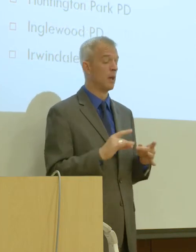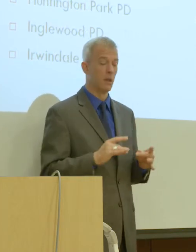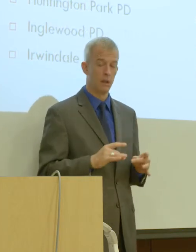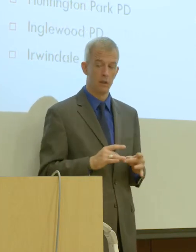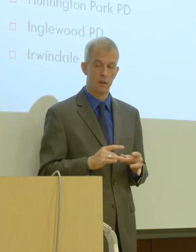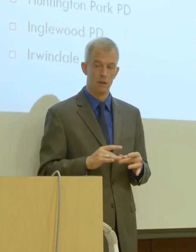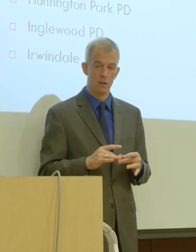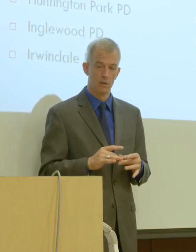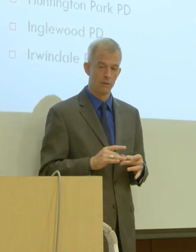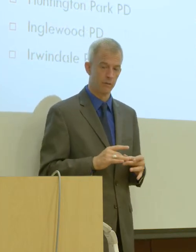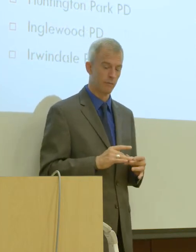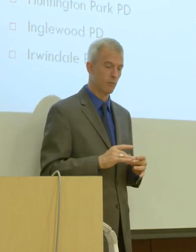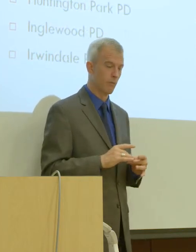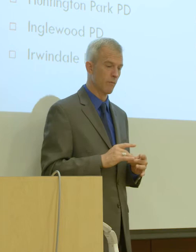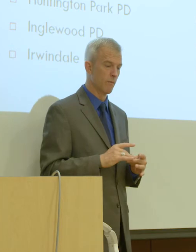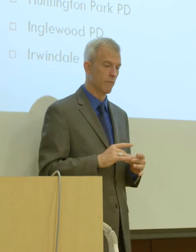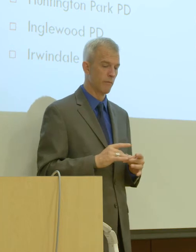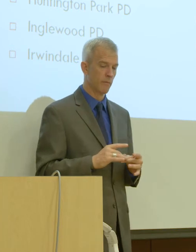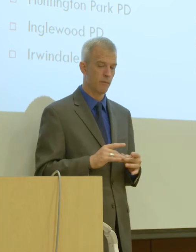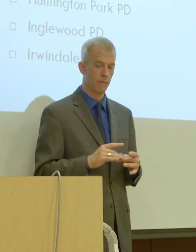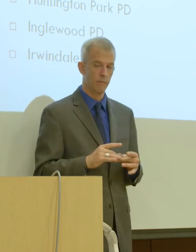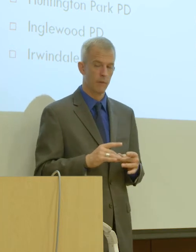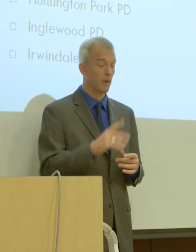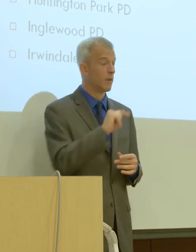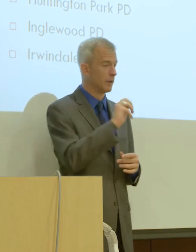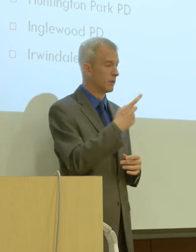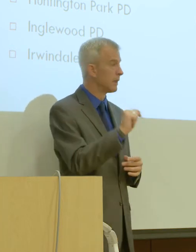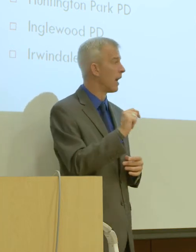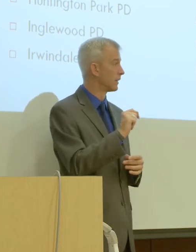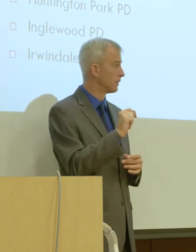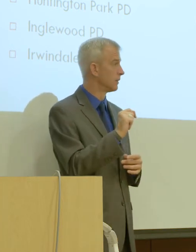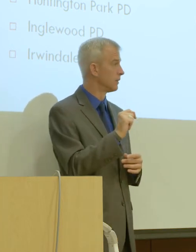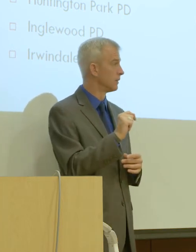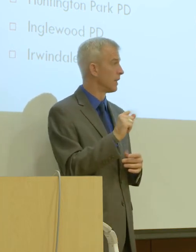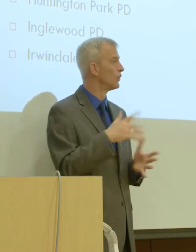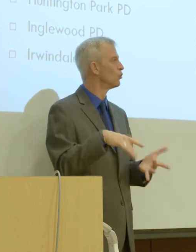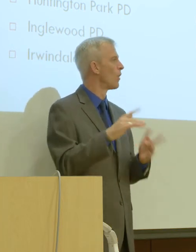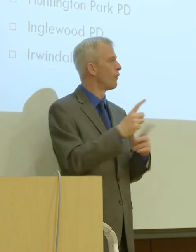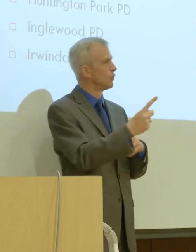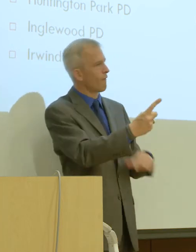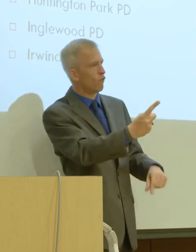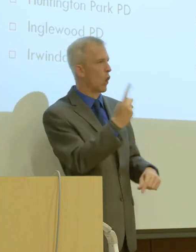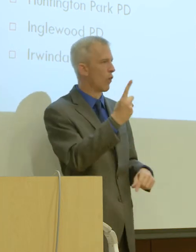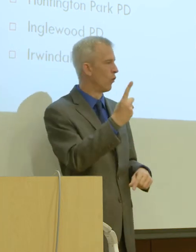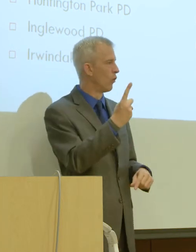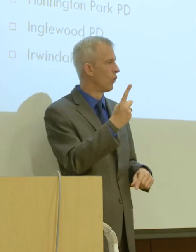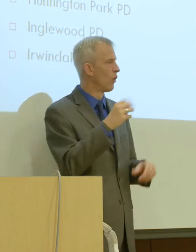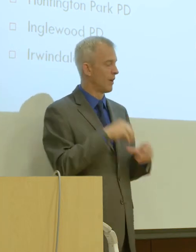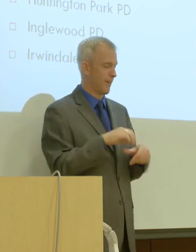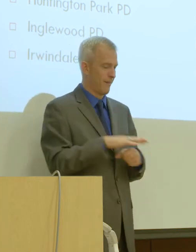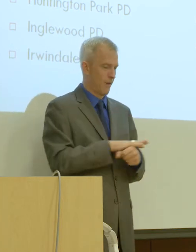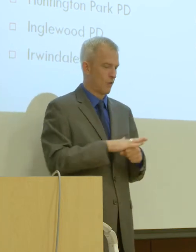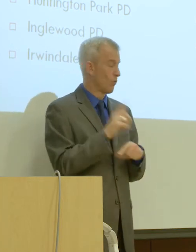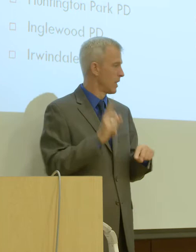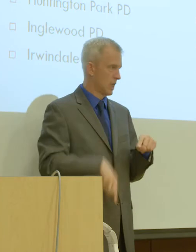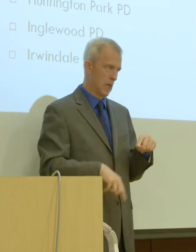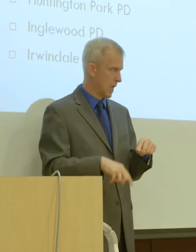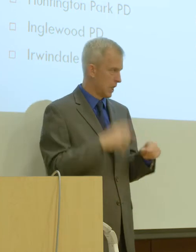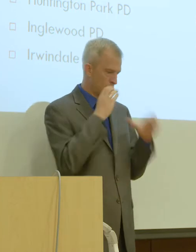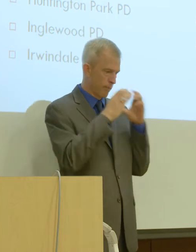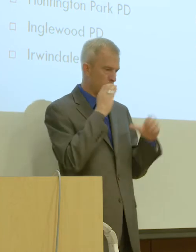text travels further. And in those areas where we can't communicate on cellular,